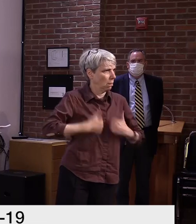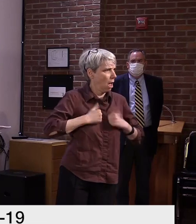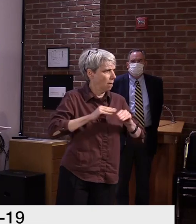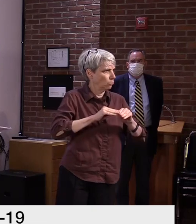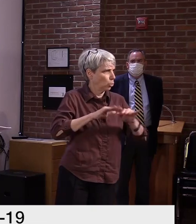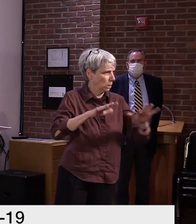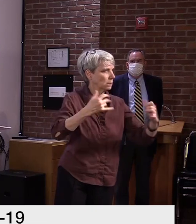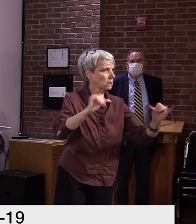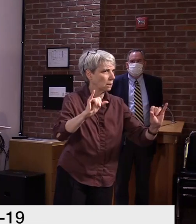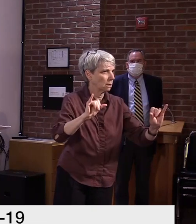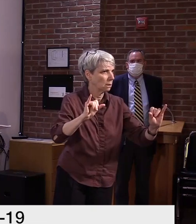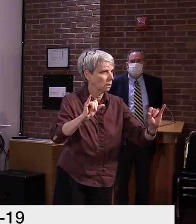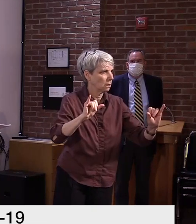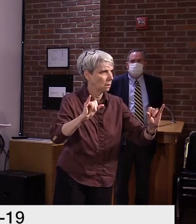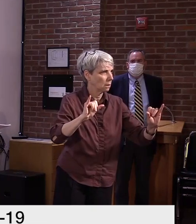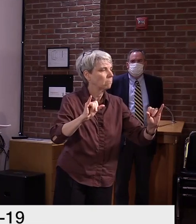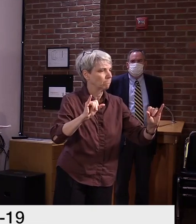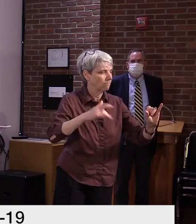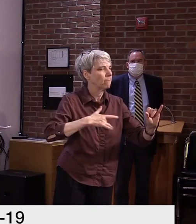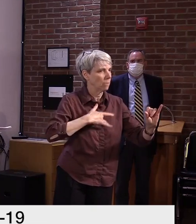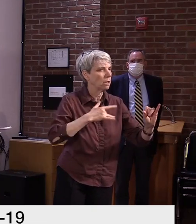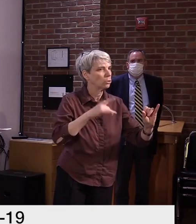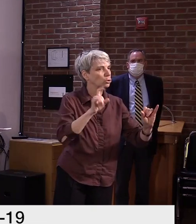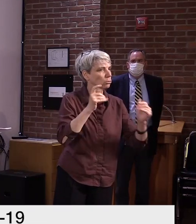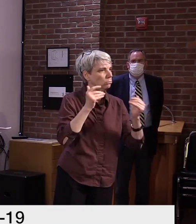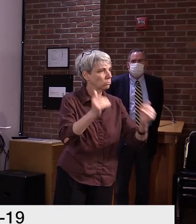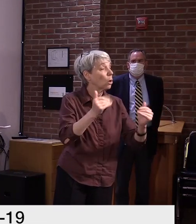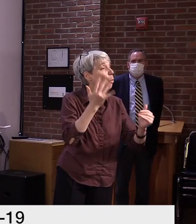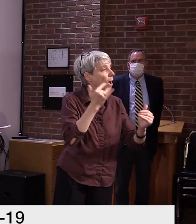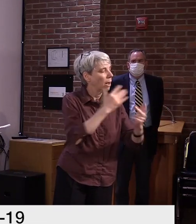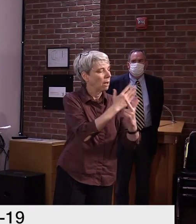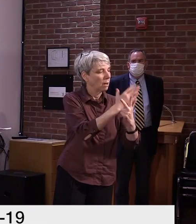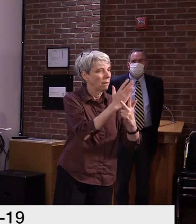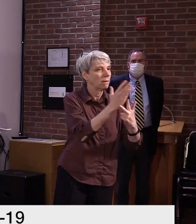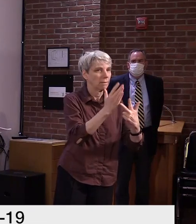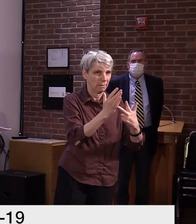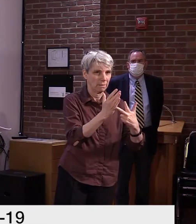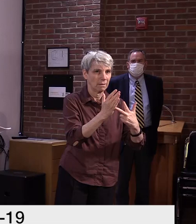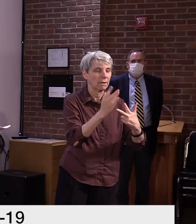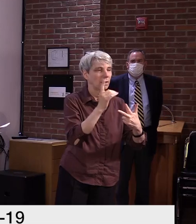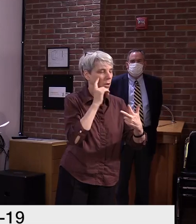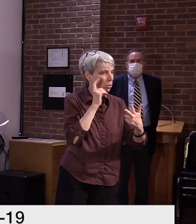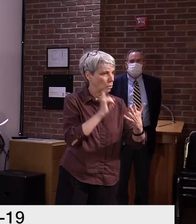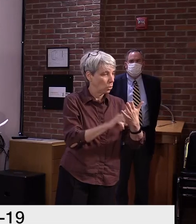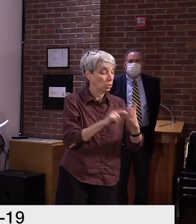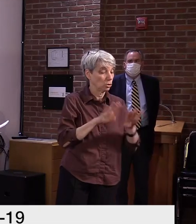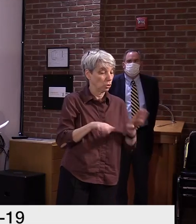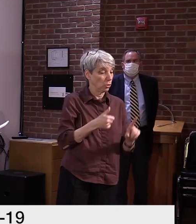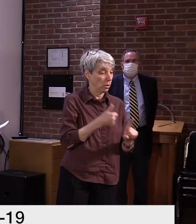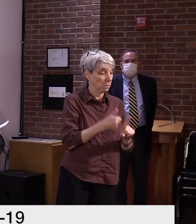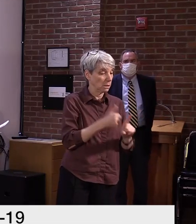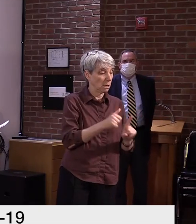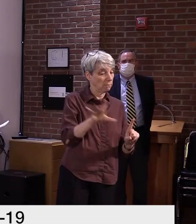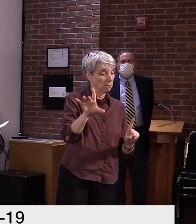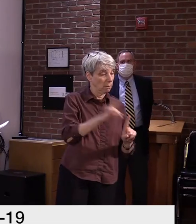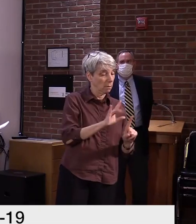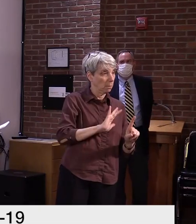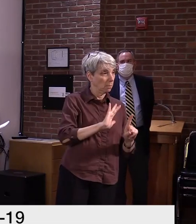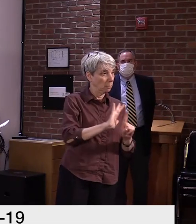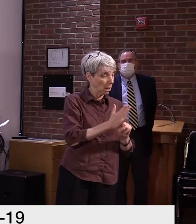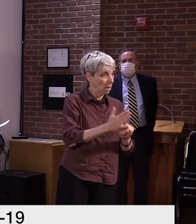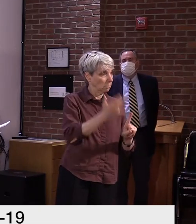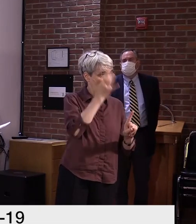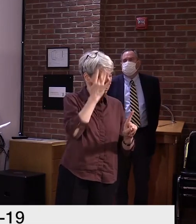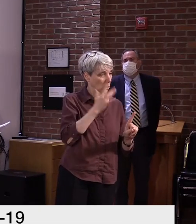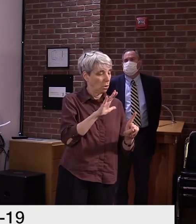We base that on three distinct findings, the first of which that children are less likely to become infected, the second